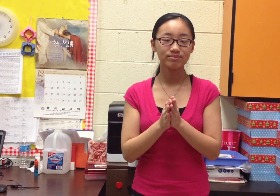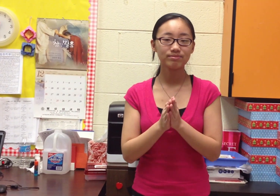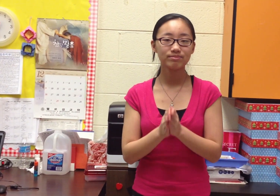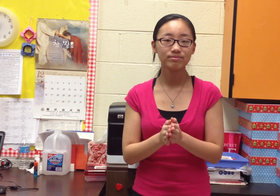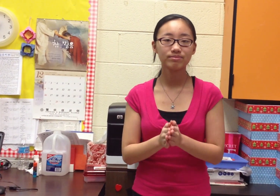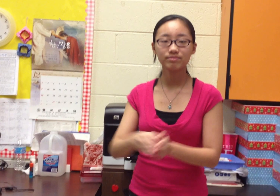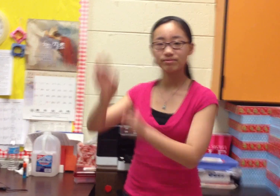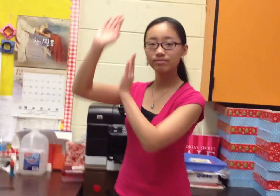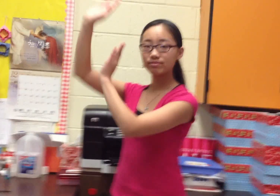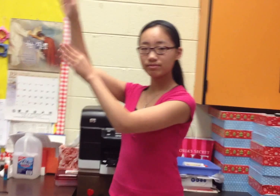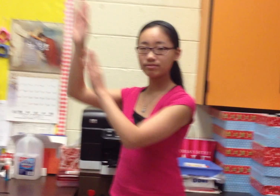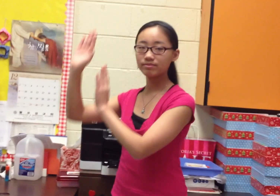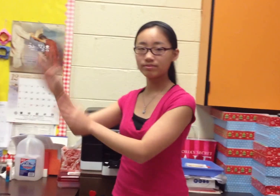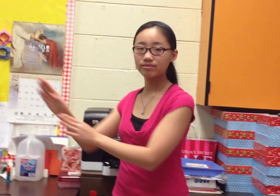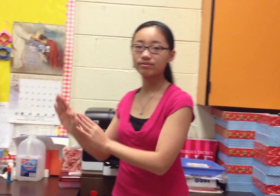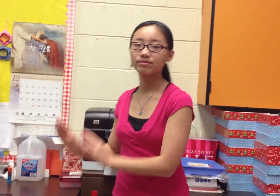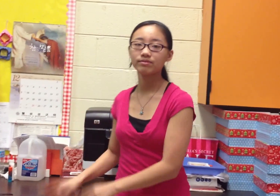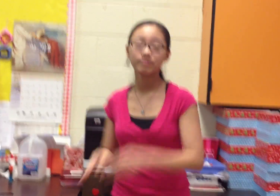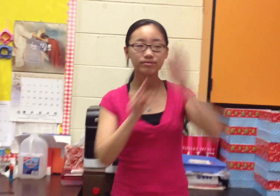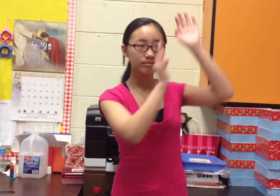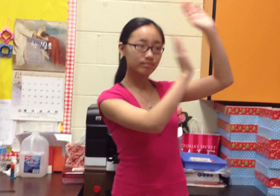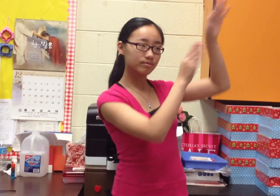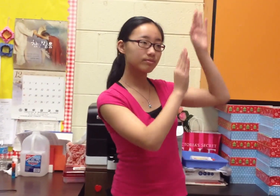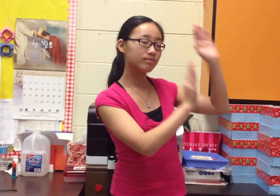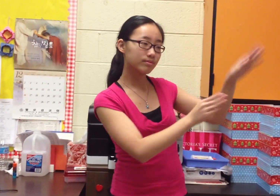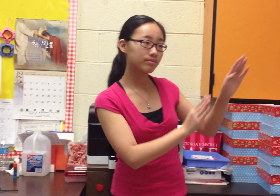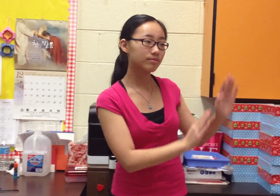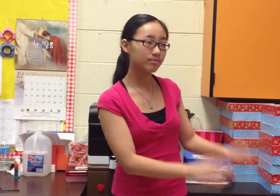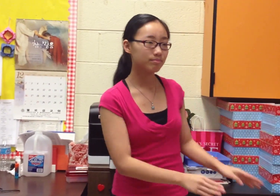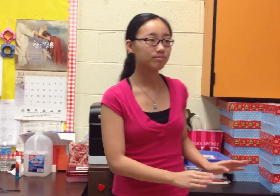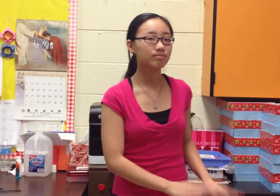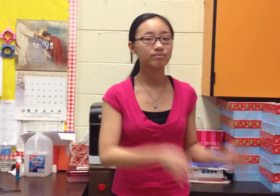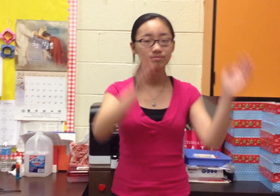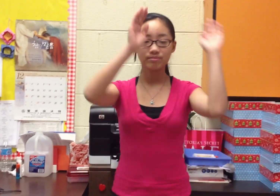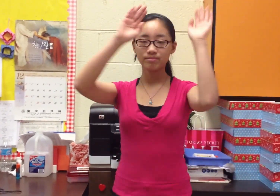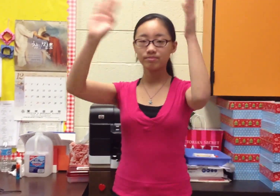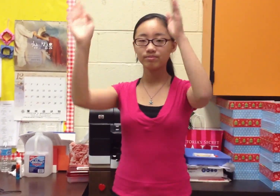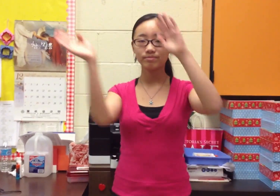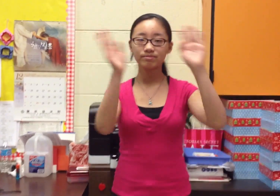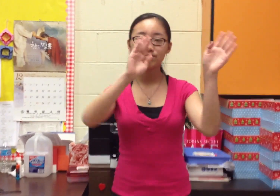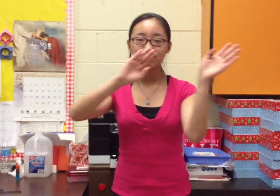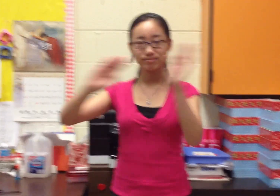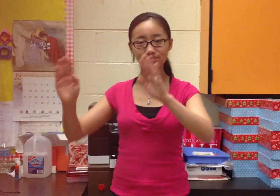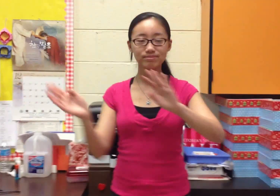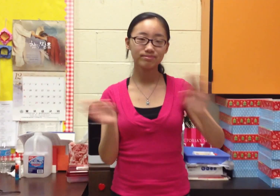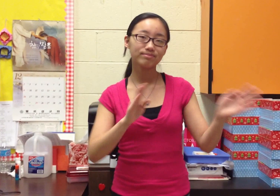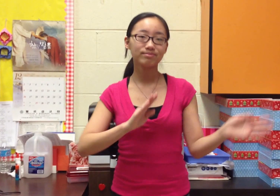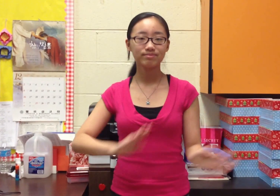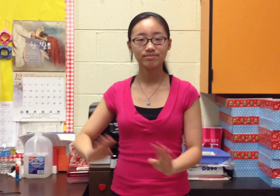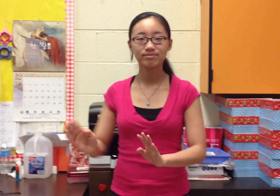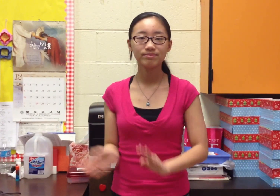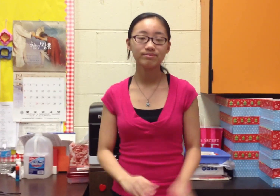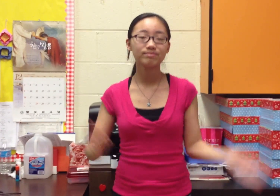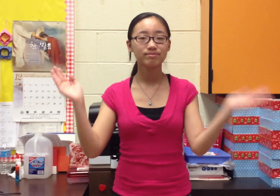He come from the glory He come from the glorious